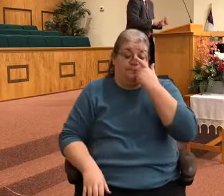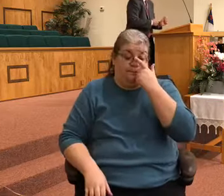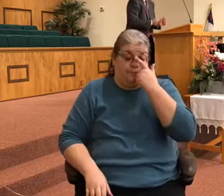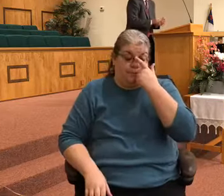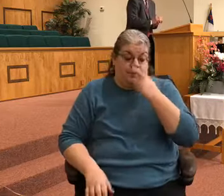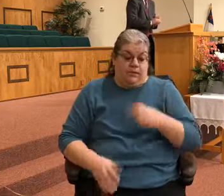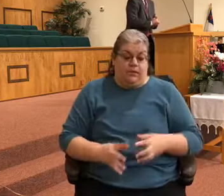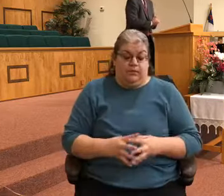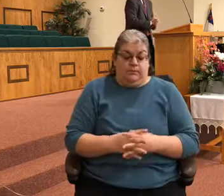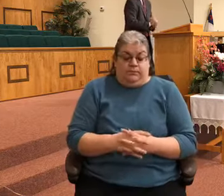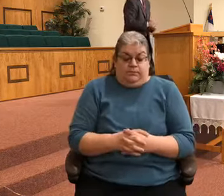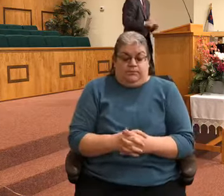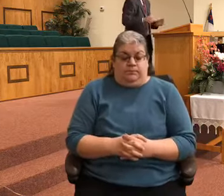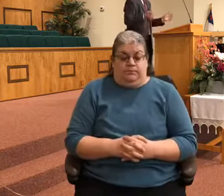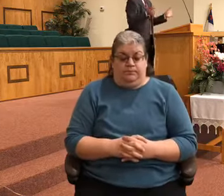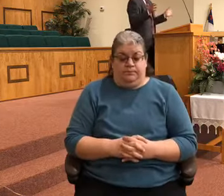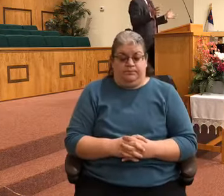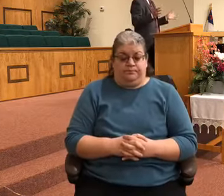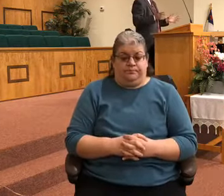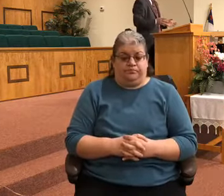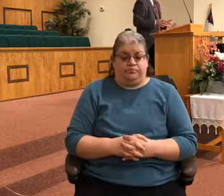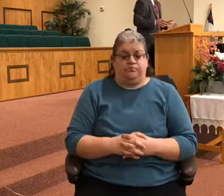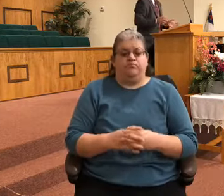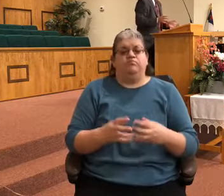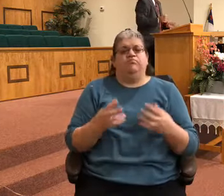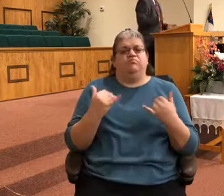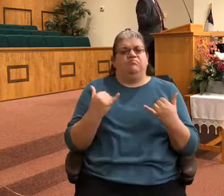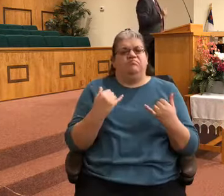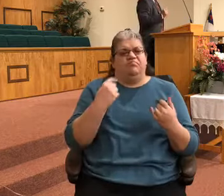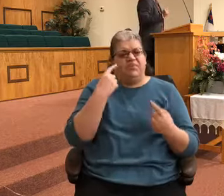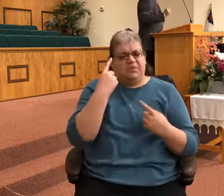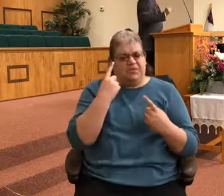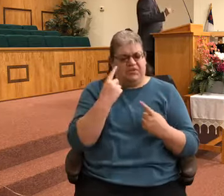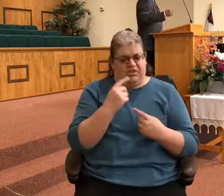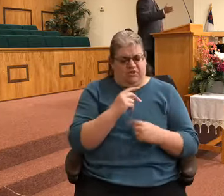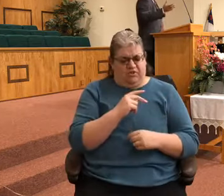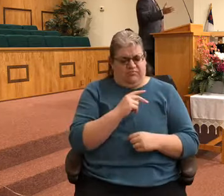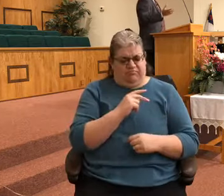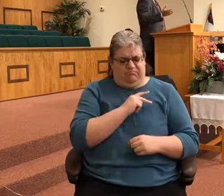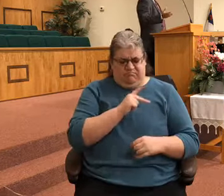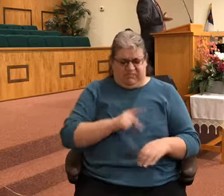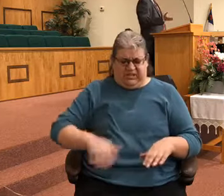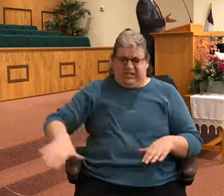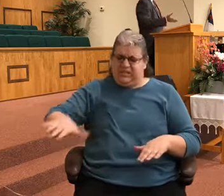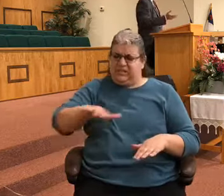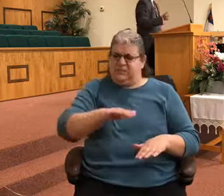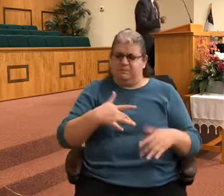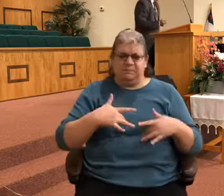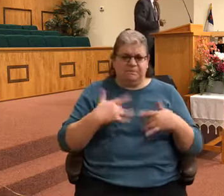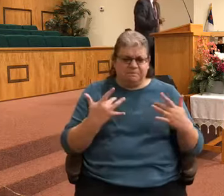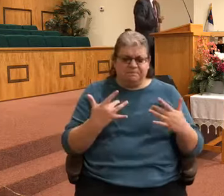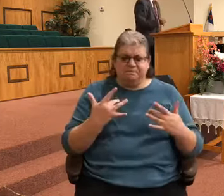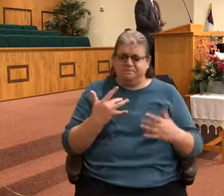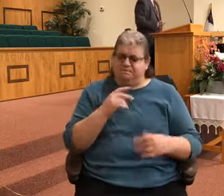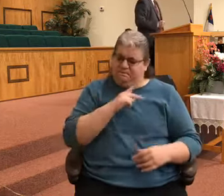Well, we considered the condition of the kingdom. We considered the condition of the king. We considered the condition of the prophet.